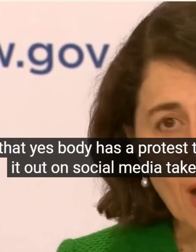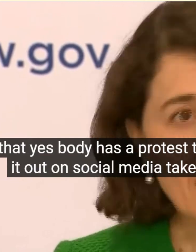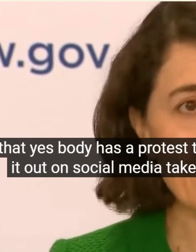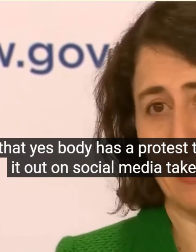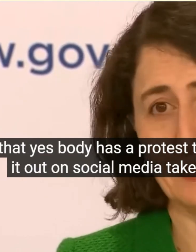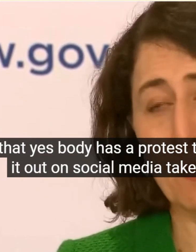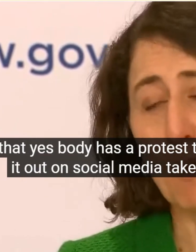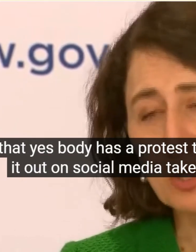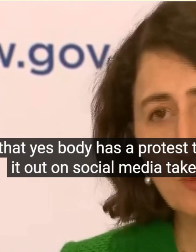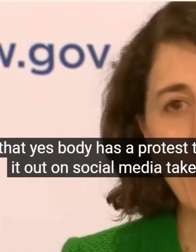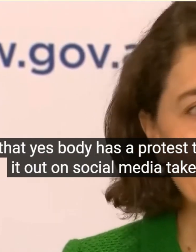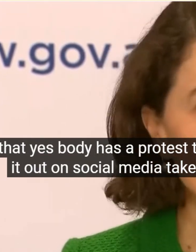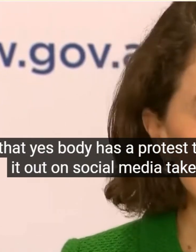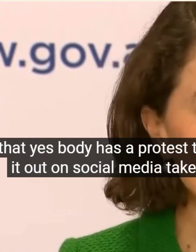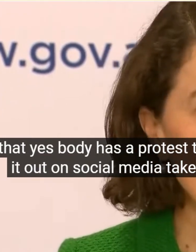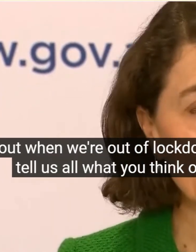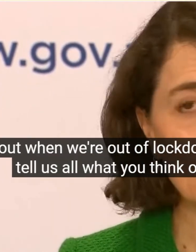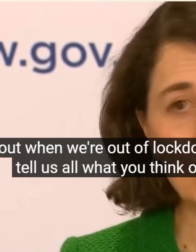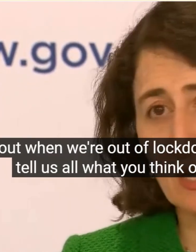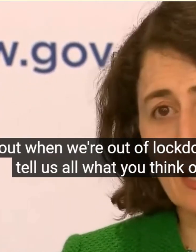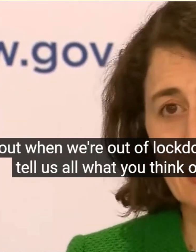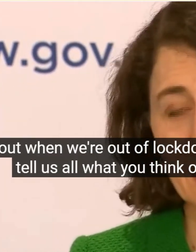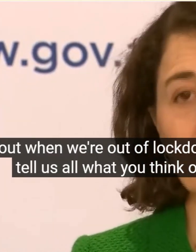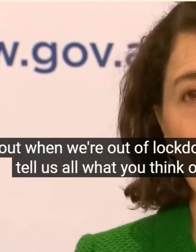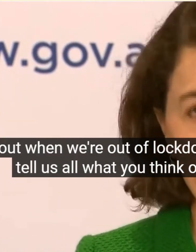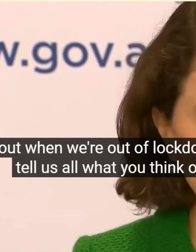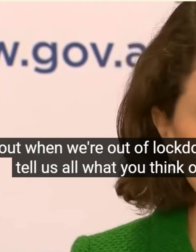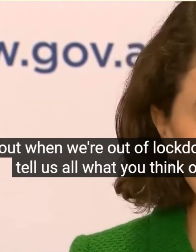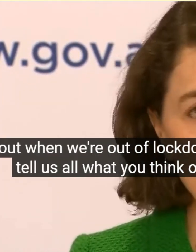The World We Don't Mind That There Are Multiple Ways Of Demonstrating Your